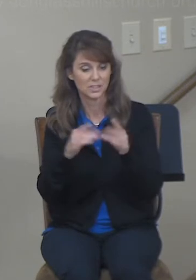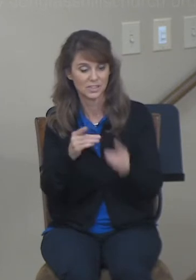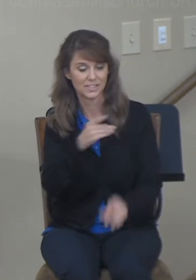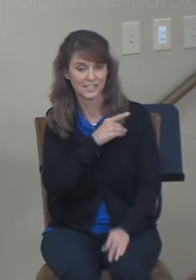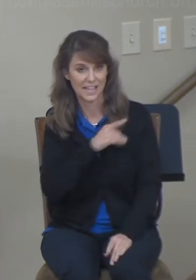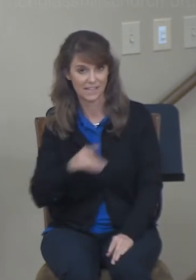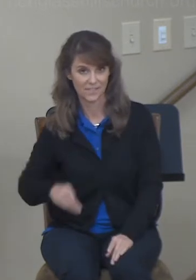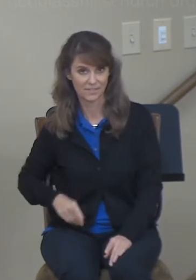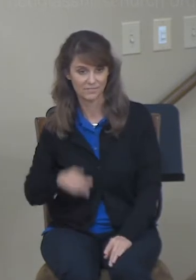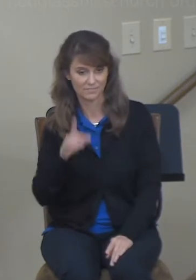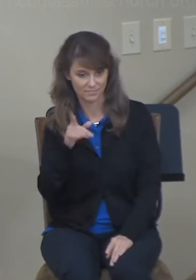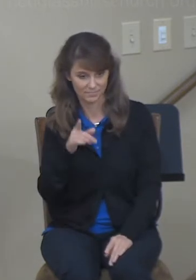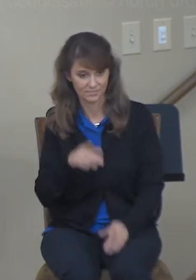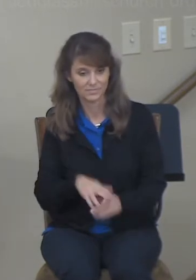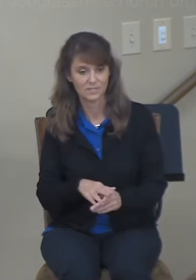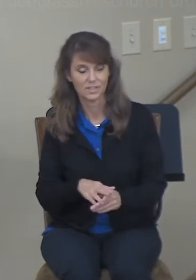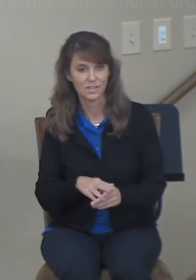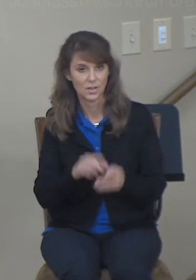the chapter. It says,